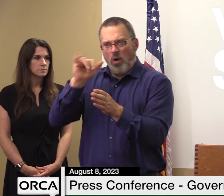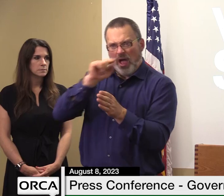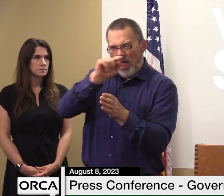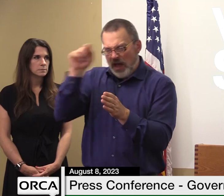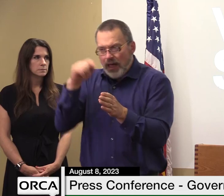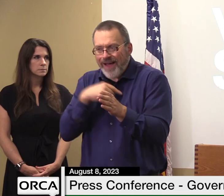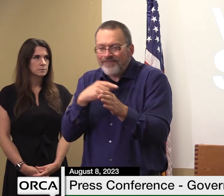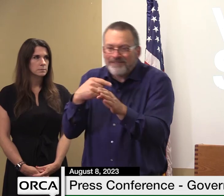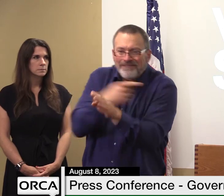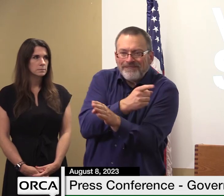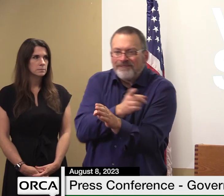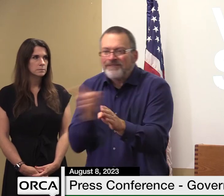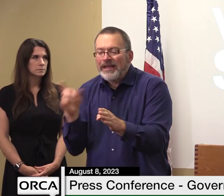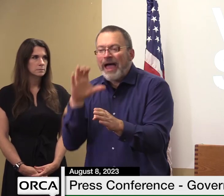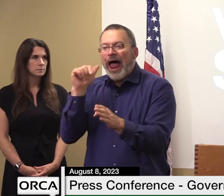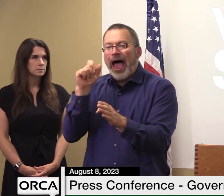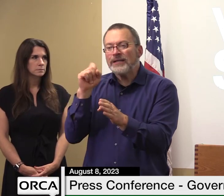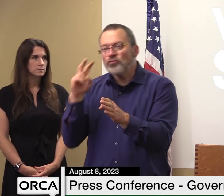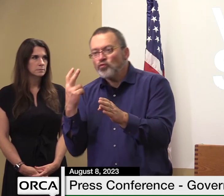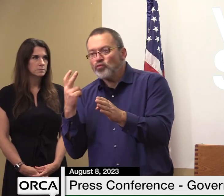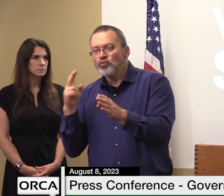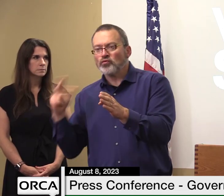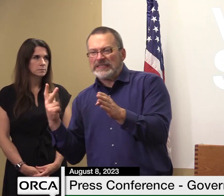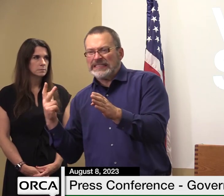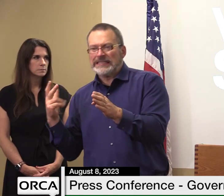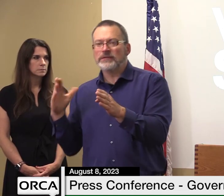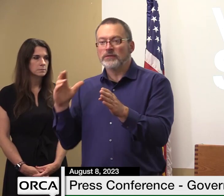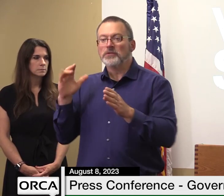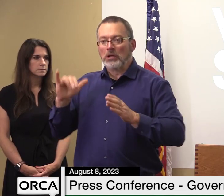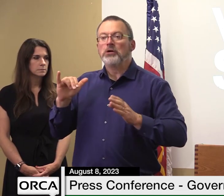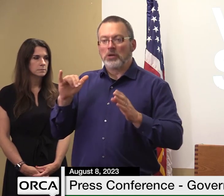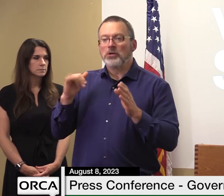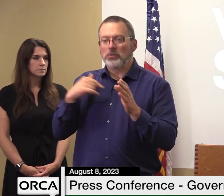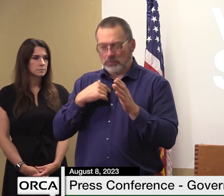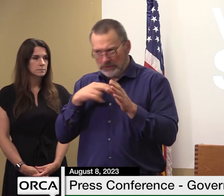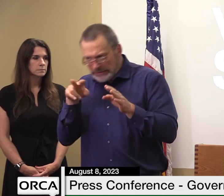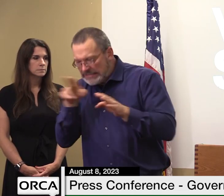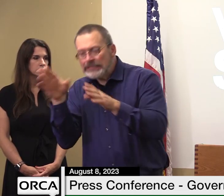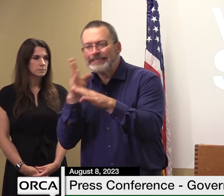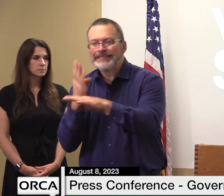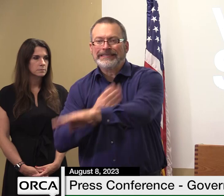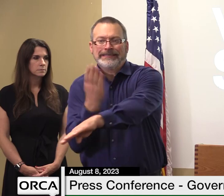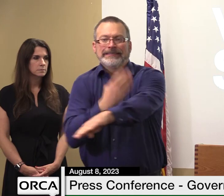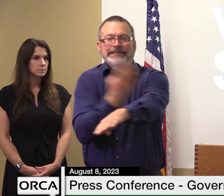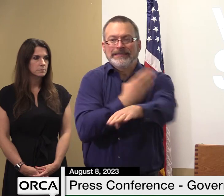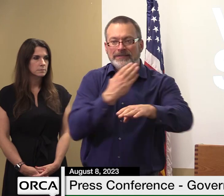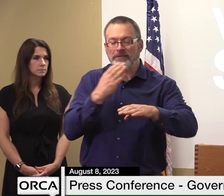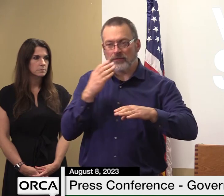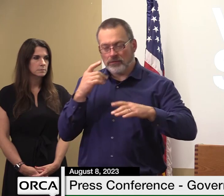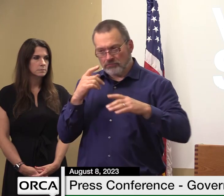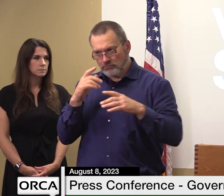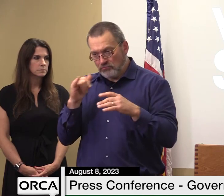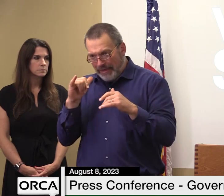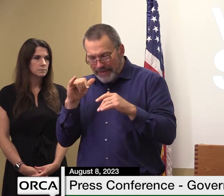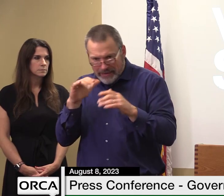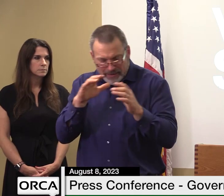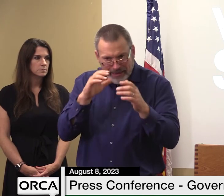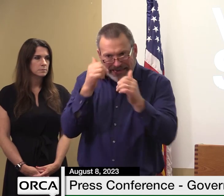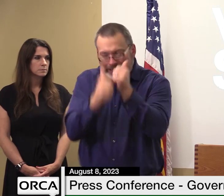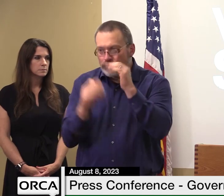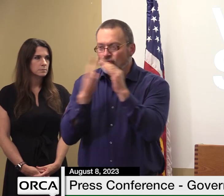on our state roads V trans will continue reaching out to local partners to see how we can assist and help them